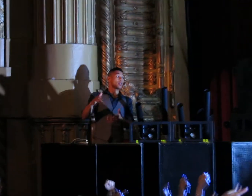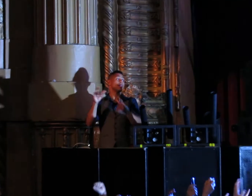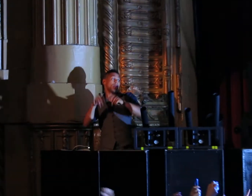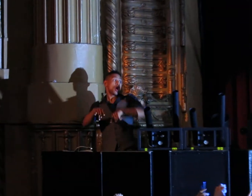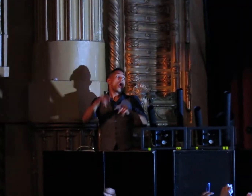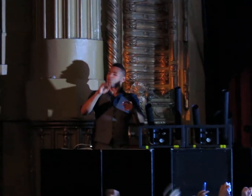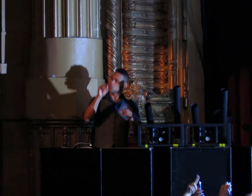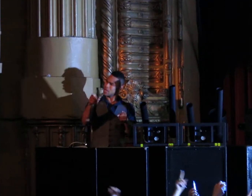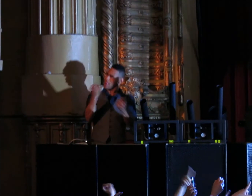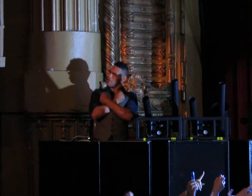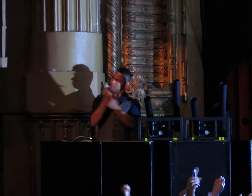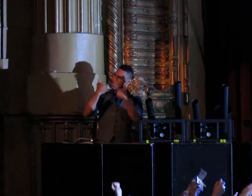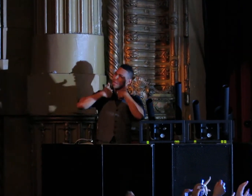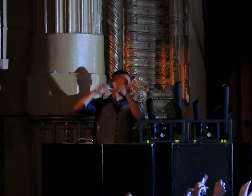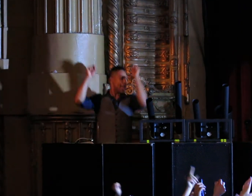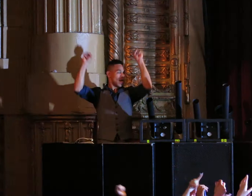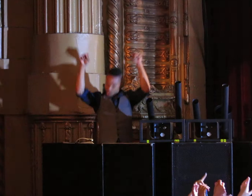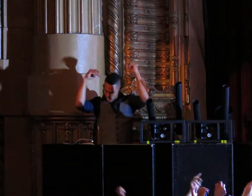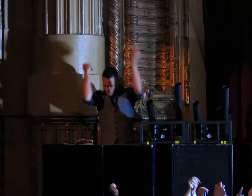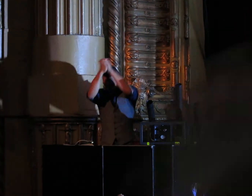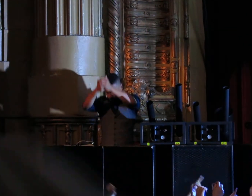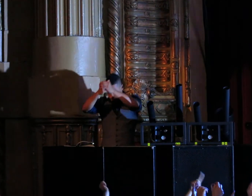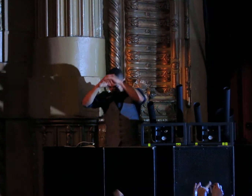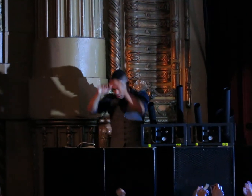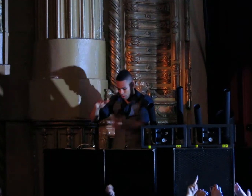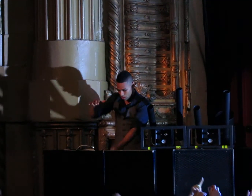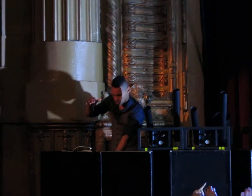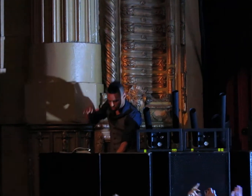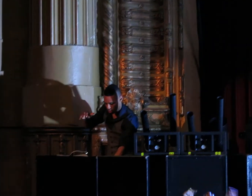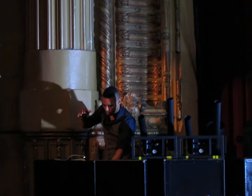you love me yeah and you already did it